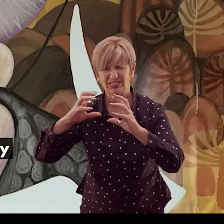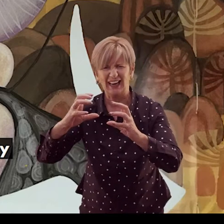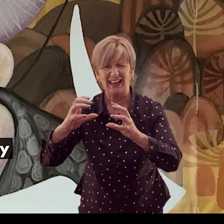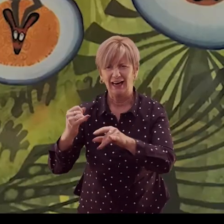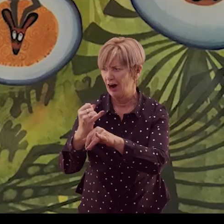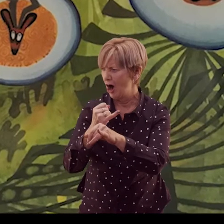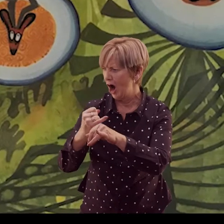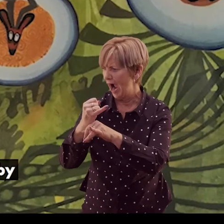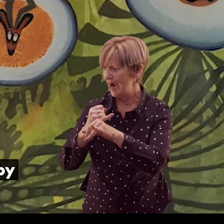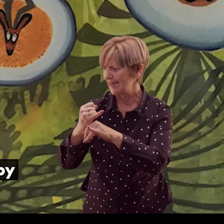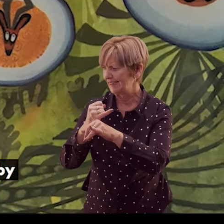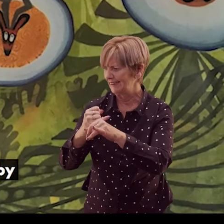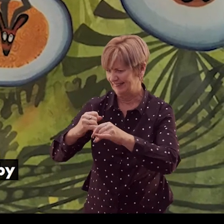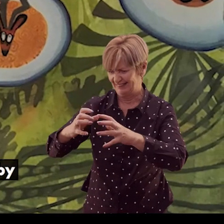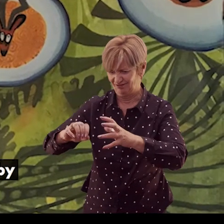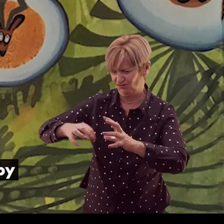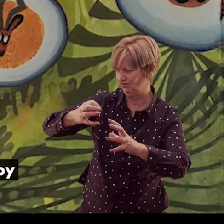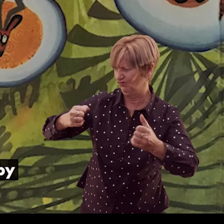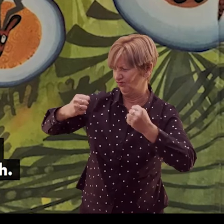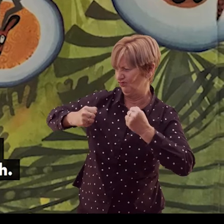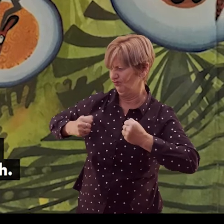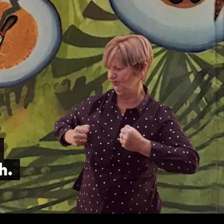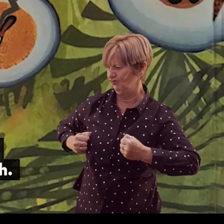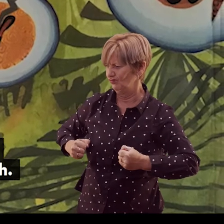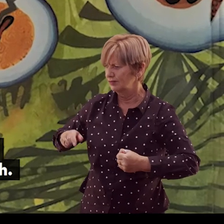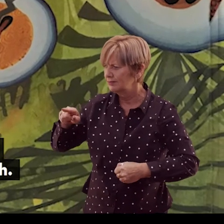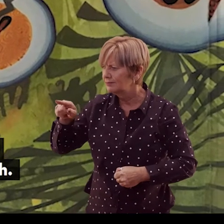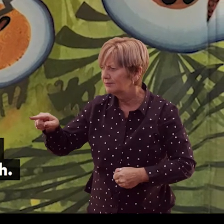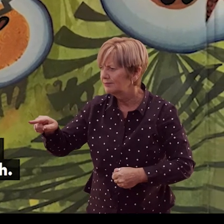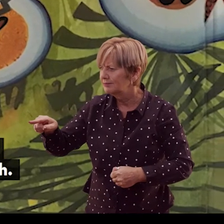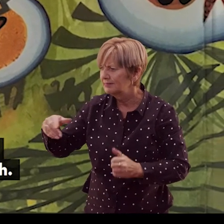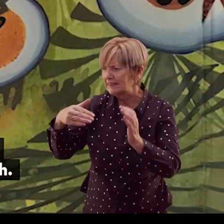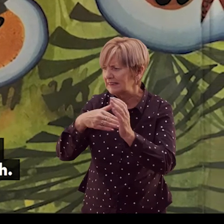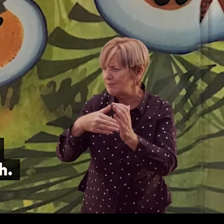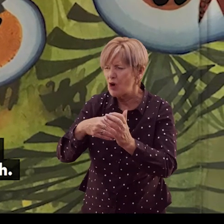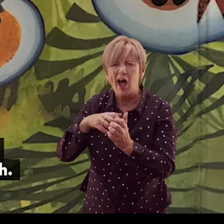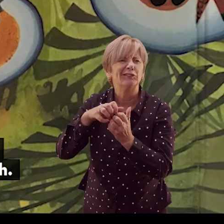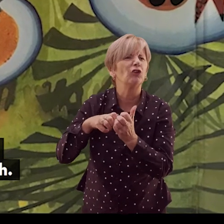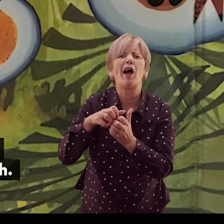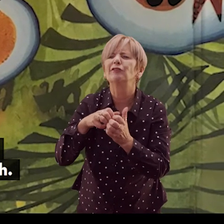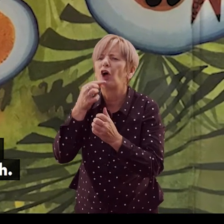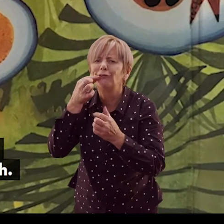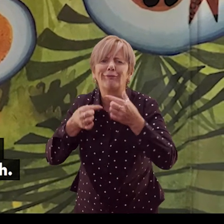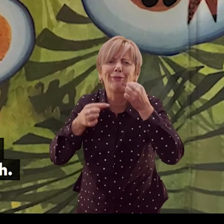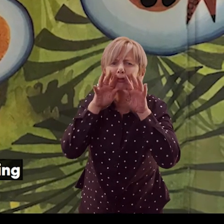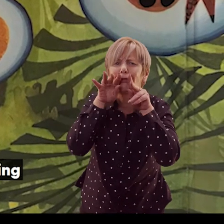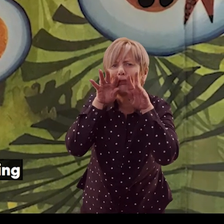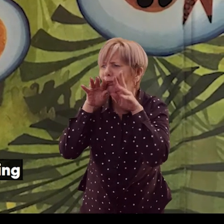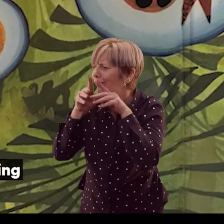Just then greedy Zebra trotted by with blades of grass bulging from his mouth. I'll have spots